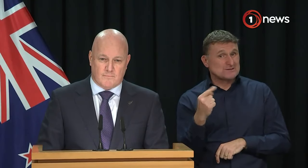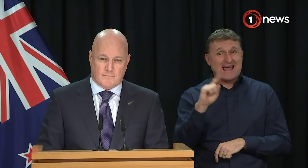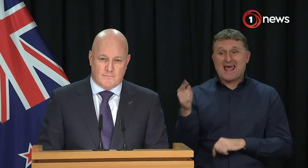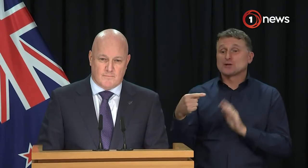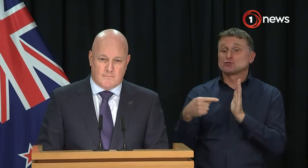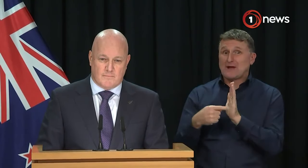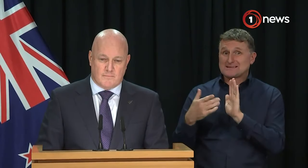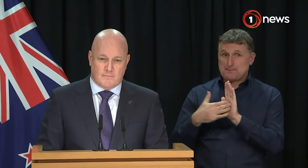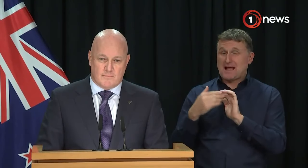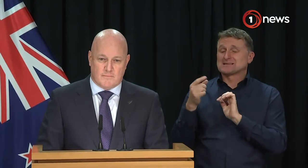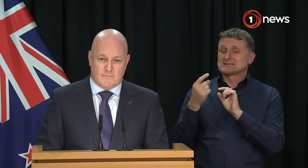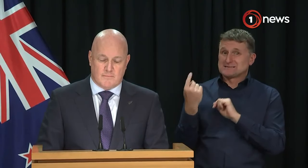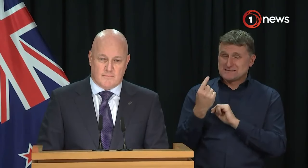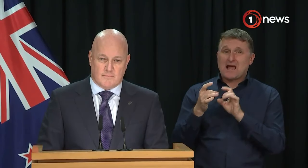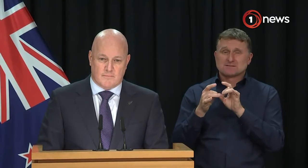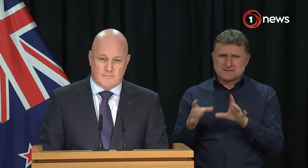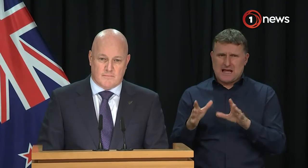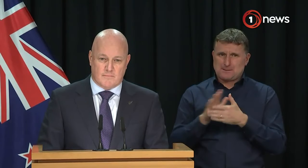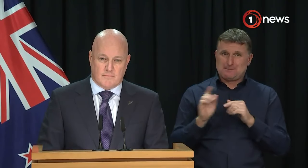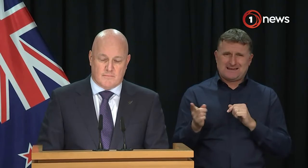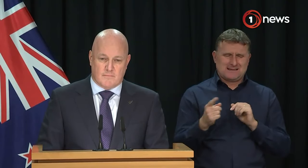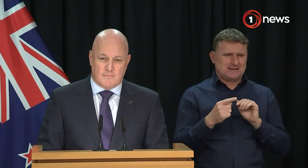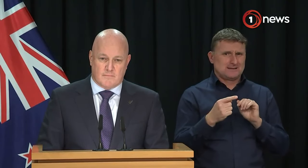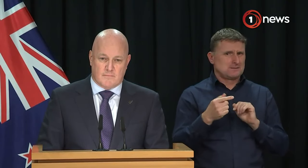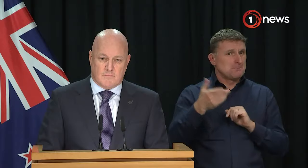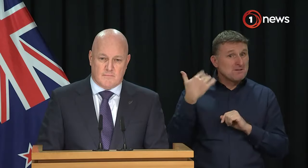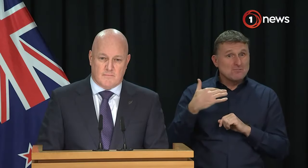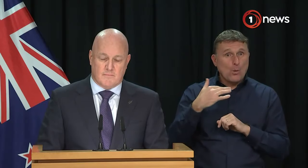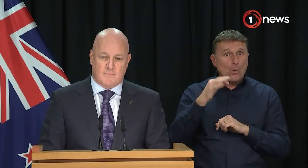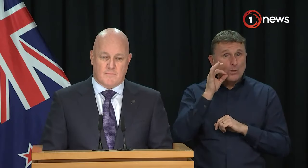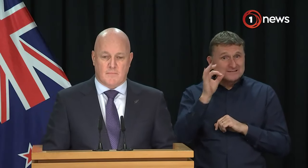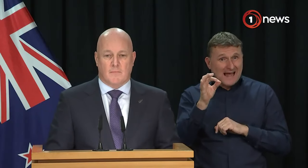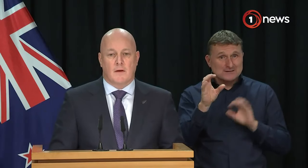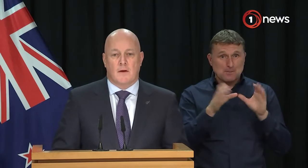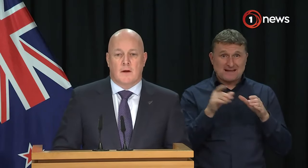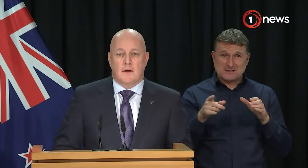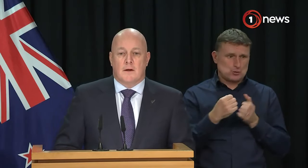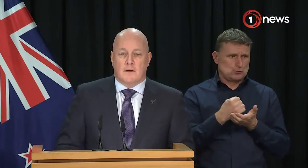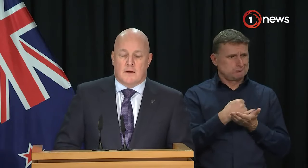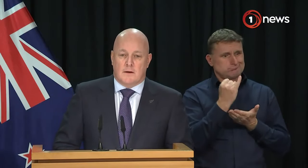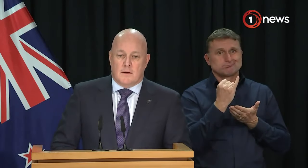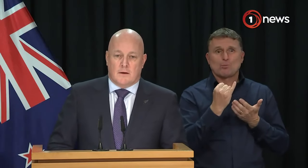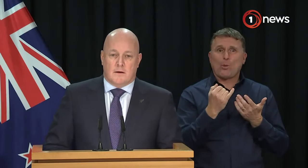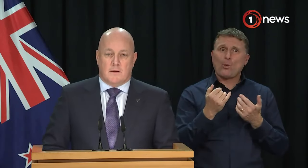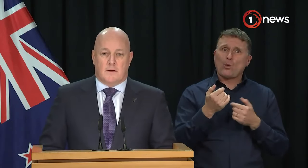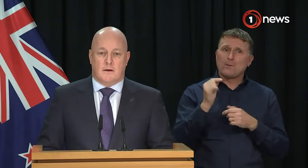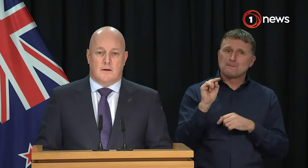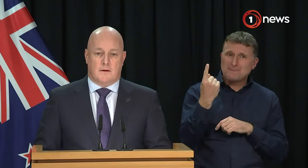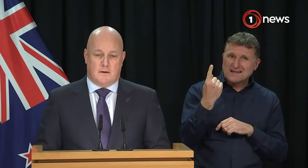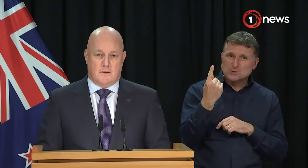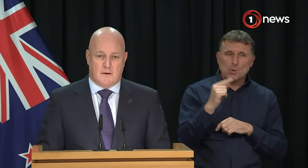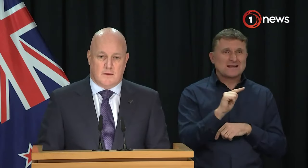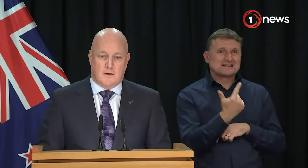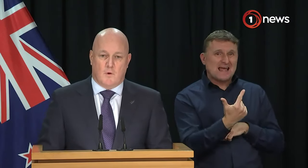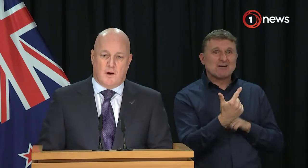So are you now saying that you disagree with the National Party and the former Minister in terms of 7AA